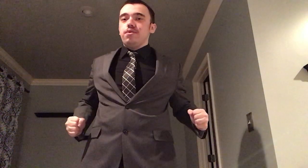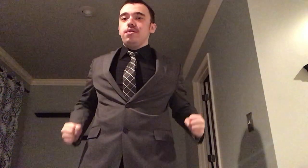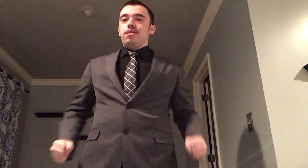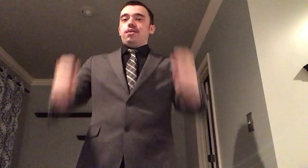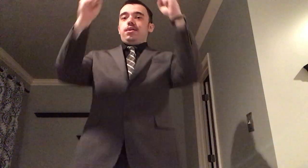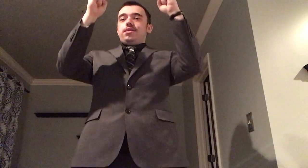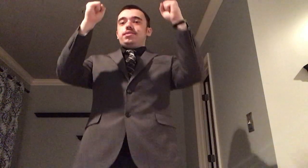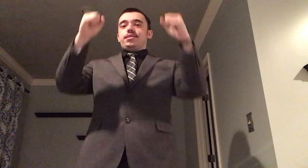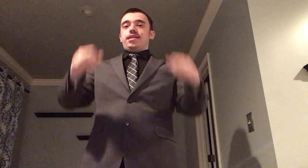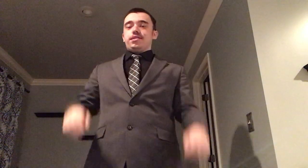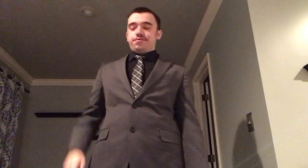success